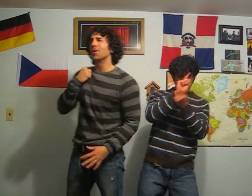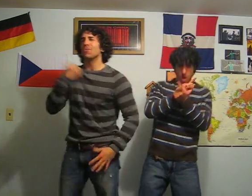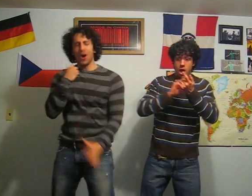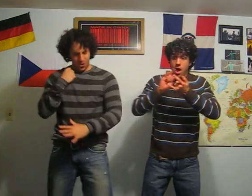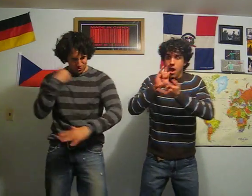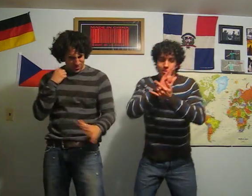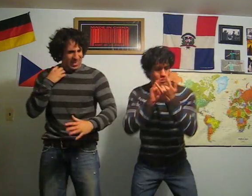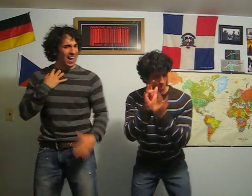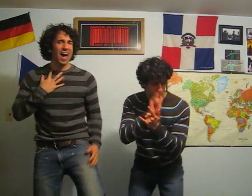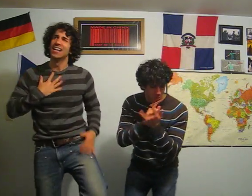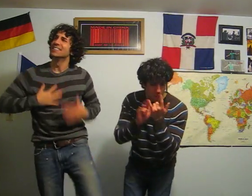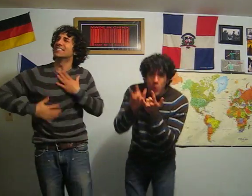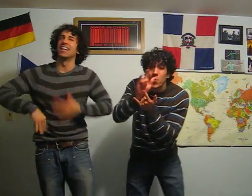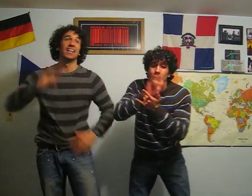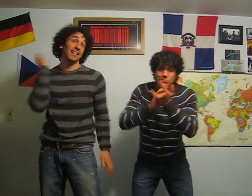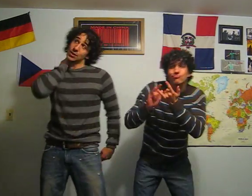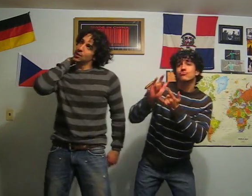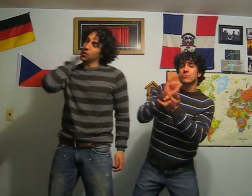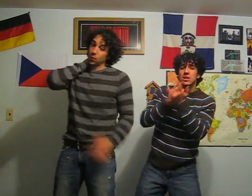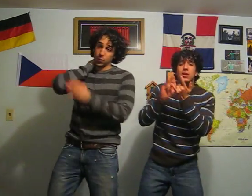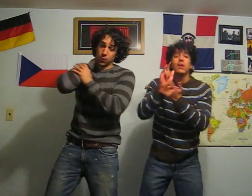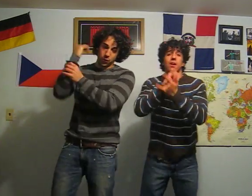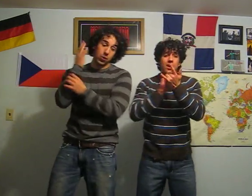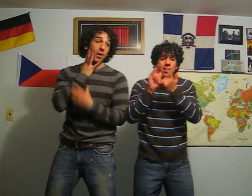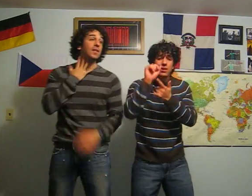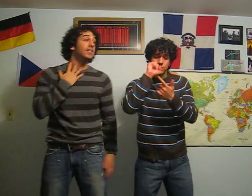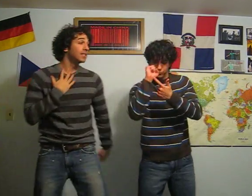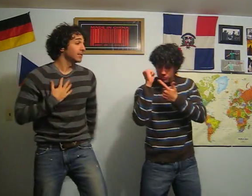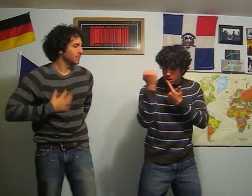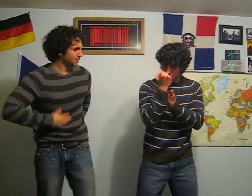going under And I'm drinking